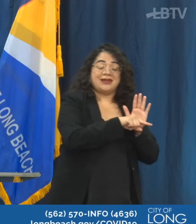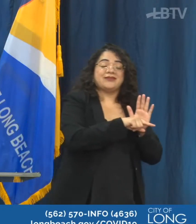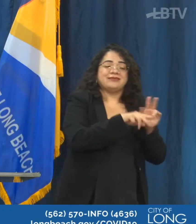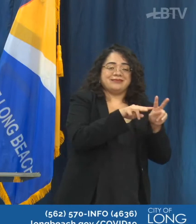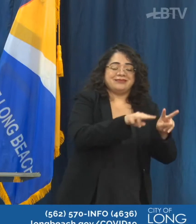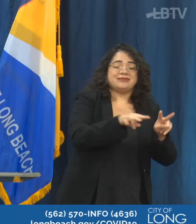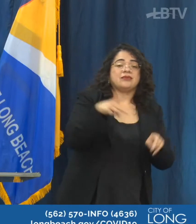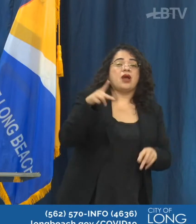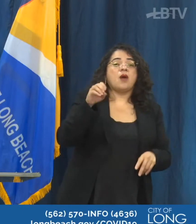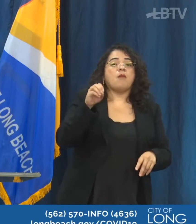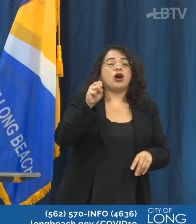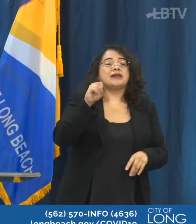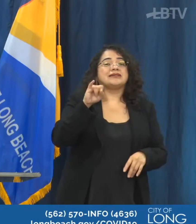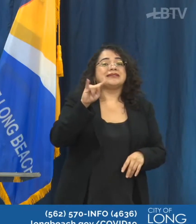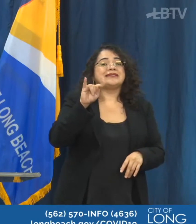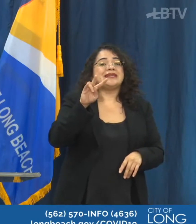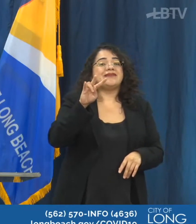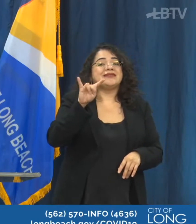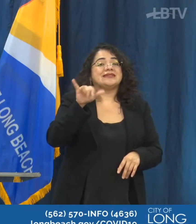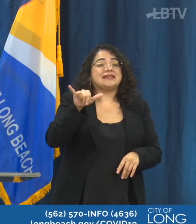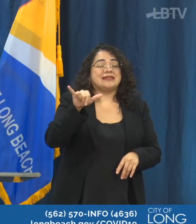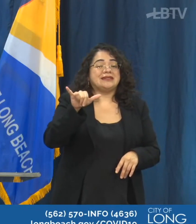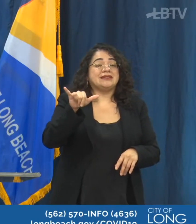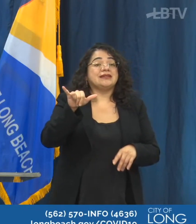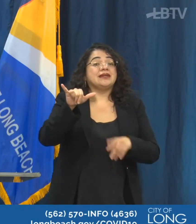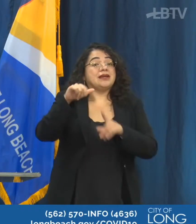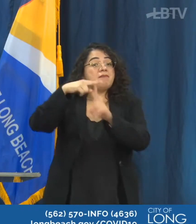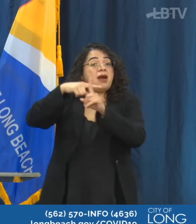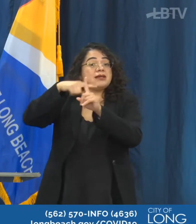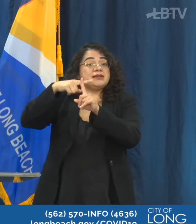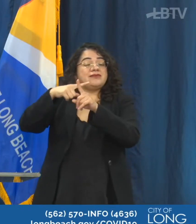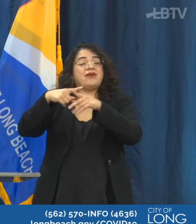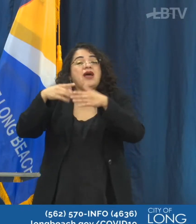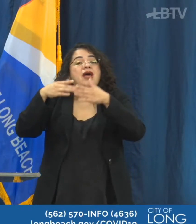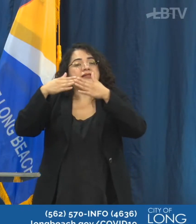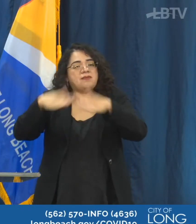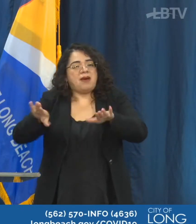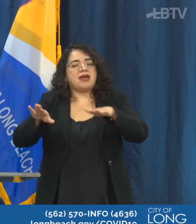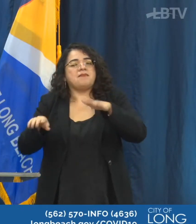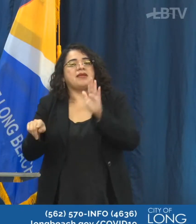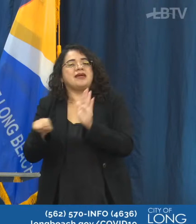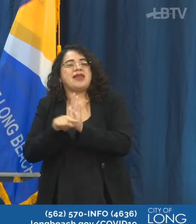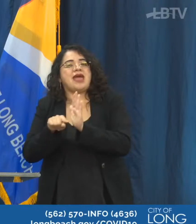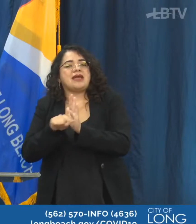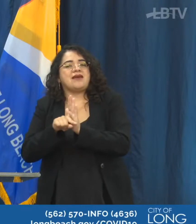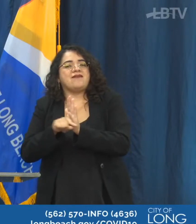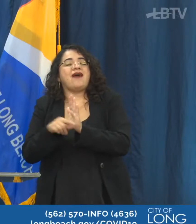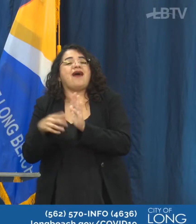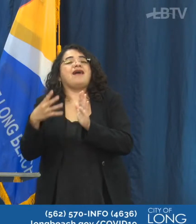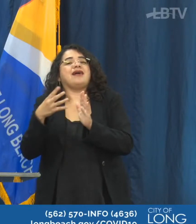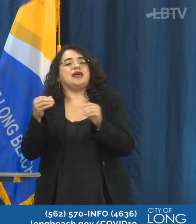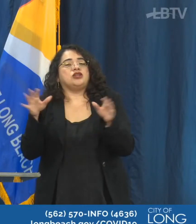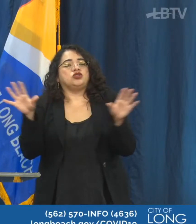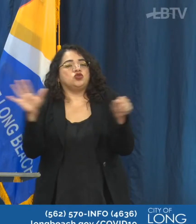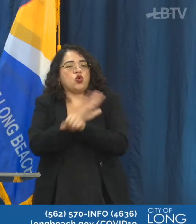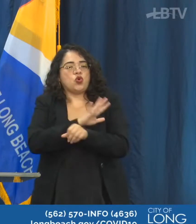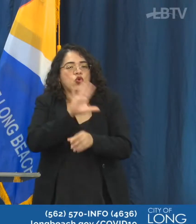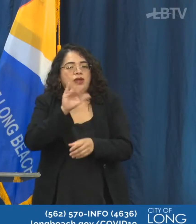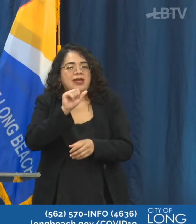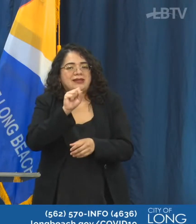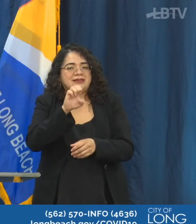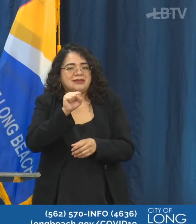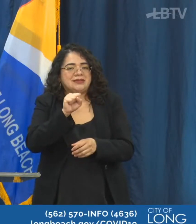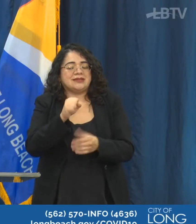We take the total number of positives divided by the total number of cases, including all the negatives. At this time, our positivity rate is about